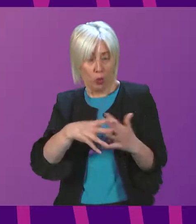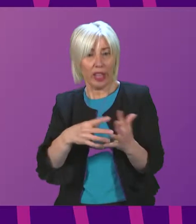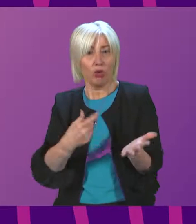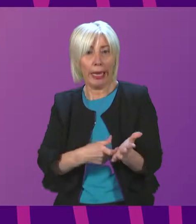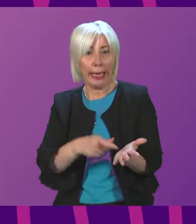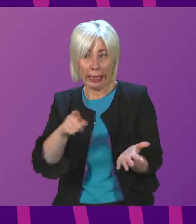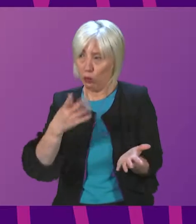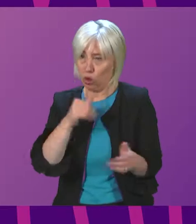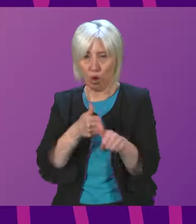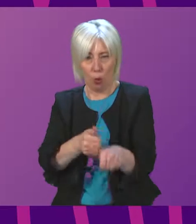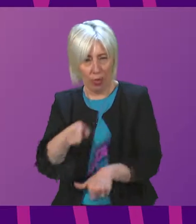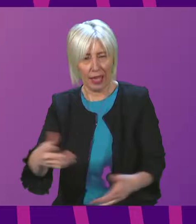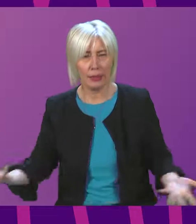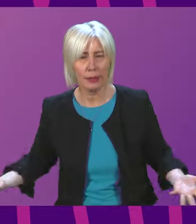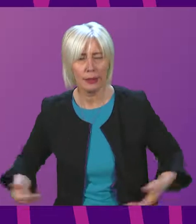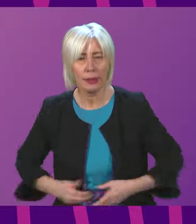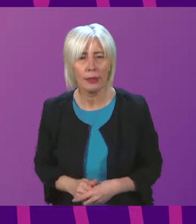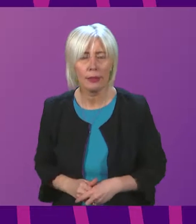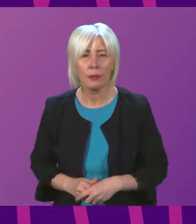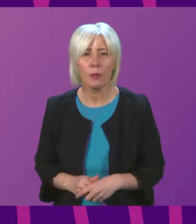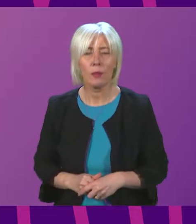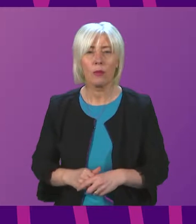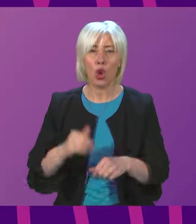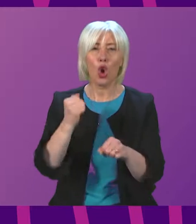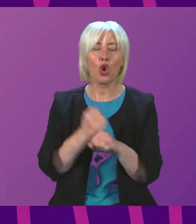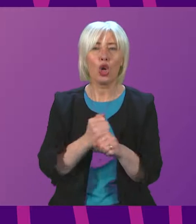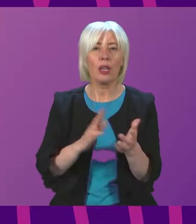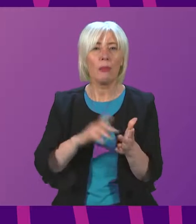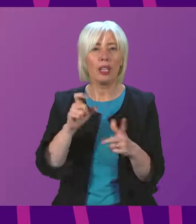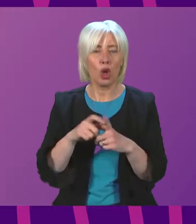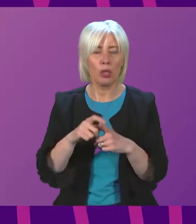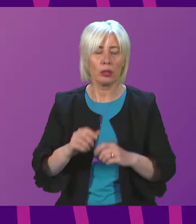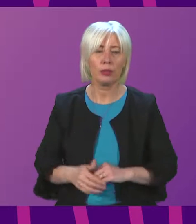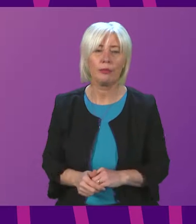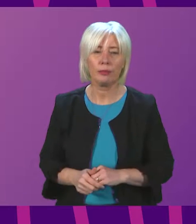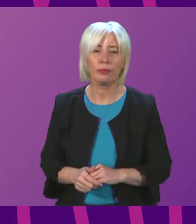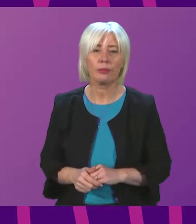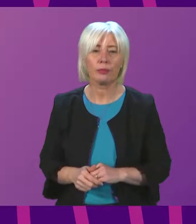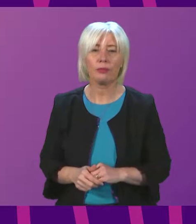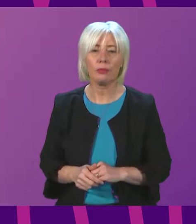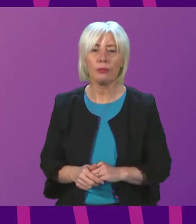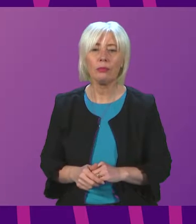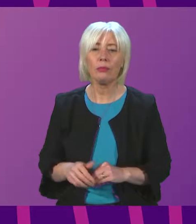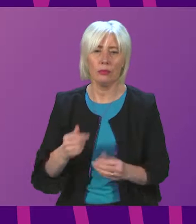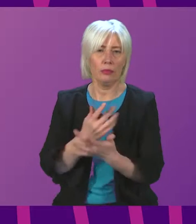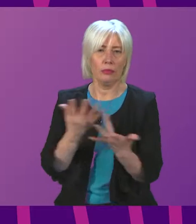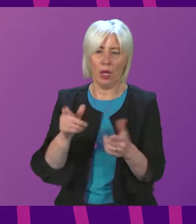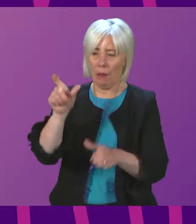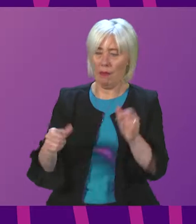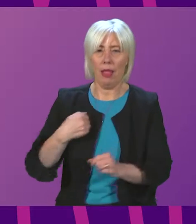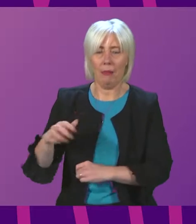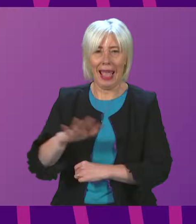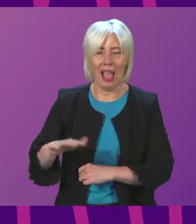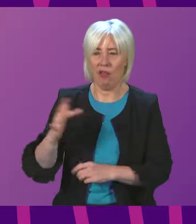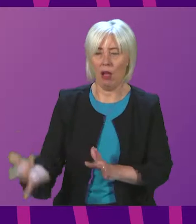would support. Gordon MacDonald to be followed by Jeremy Balfour. you, Presiding Officer. A number of constituents have been in